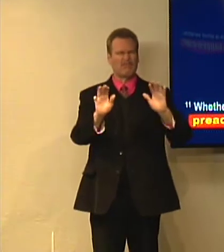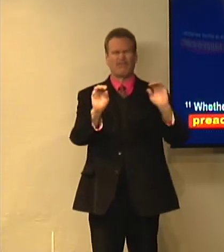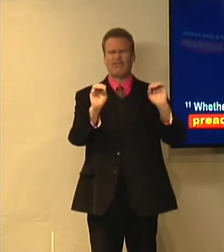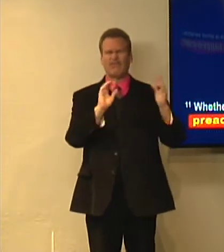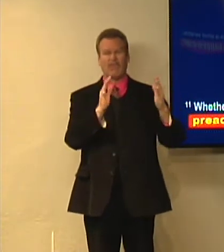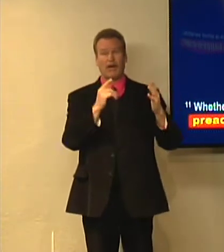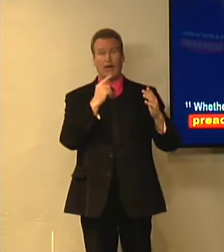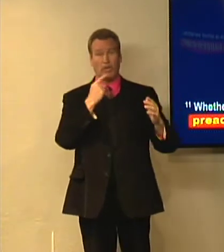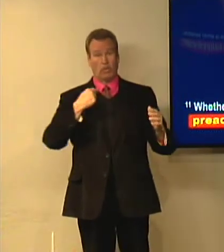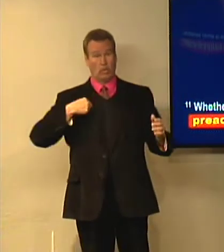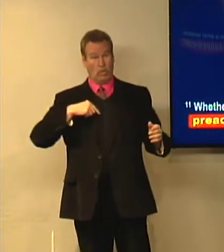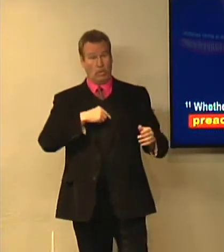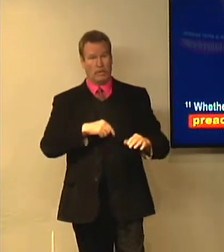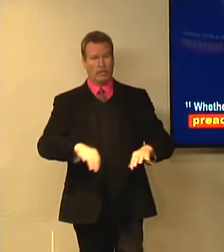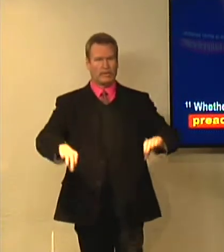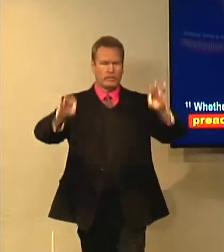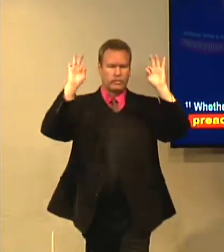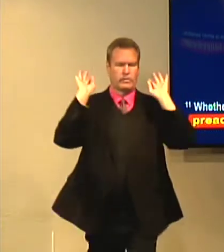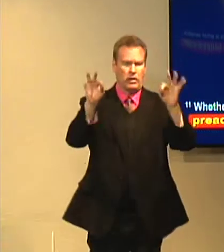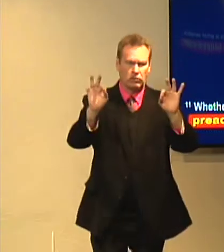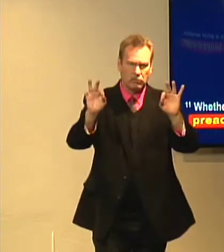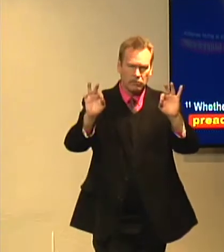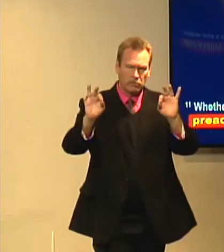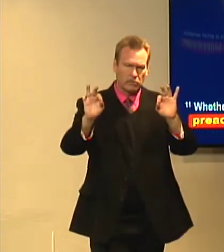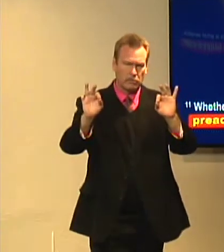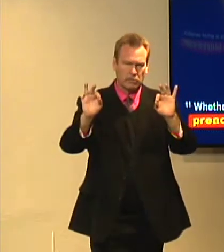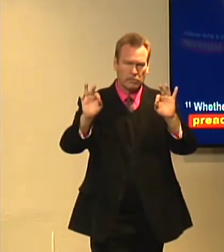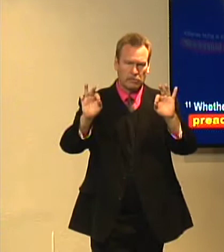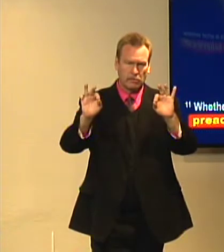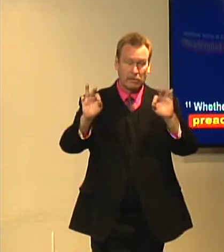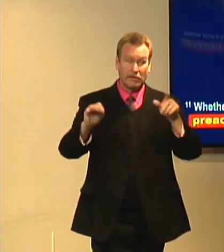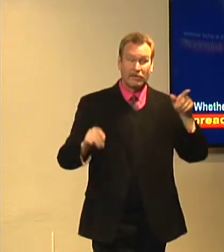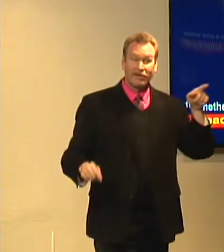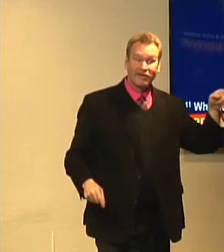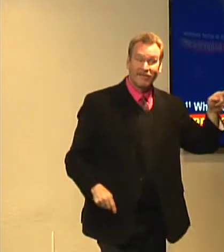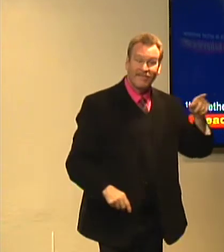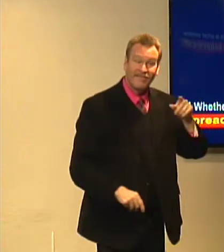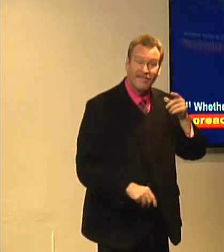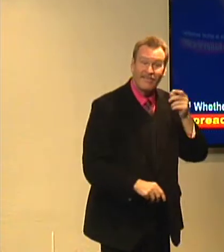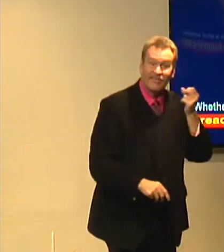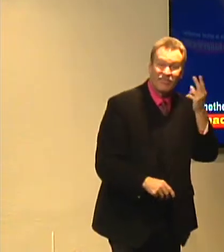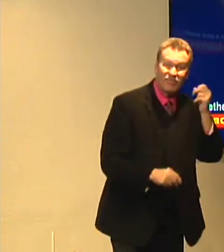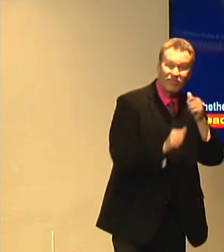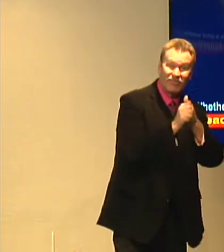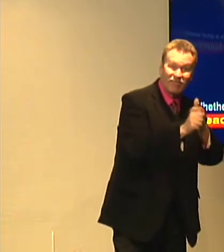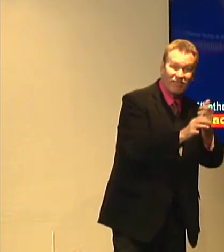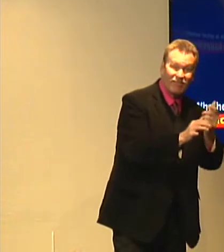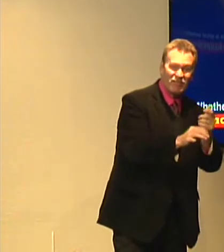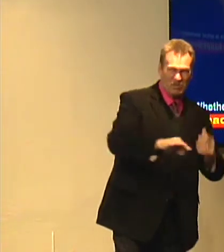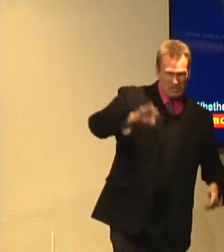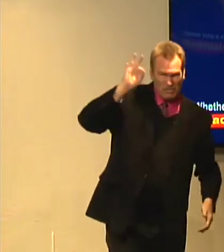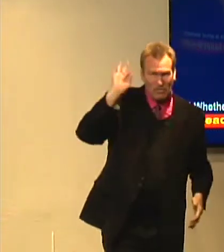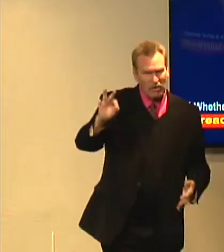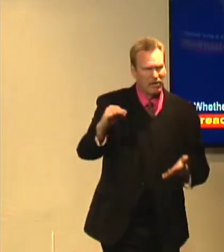into comparing ourselves, this is the gospel that we preached. So the twelve disciples,